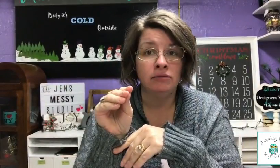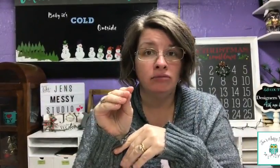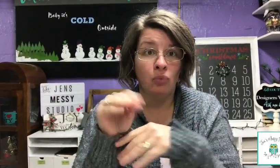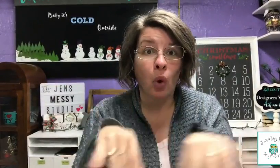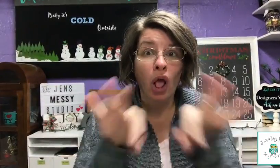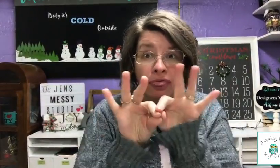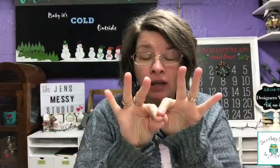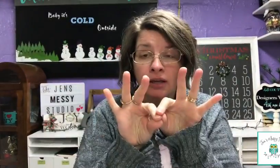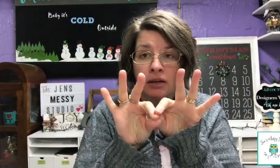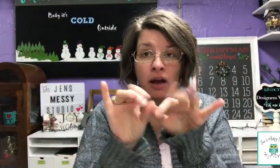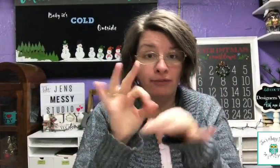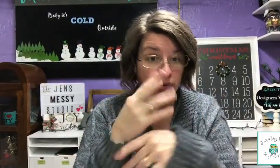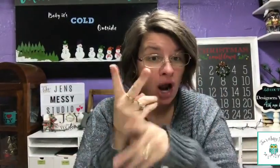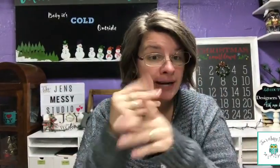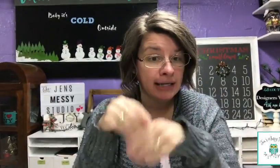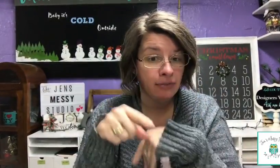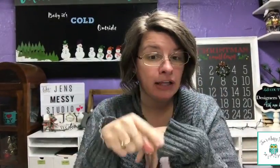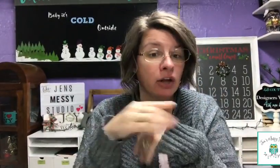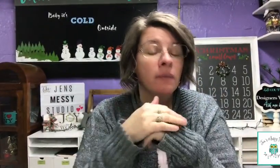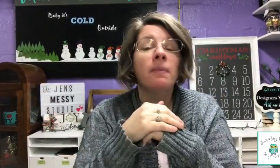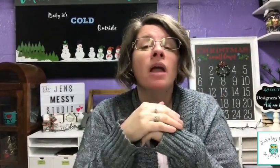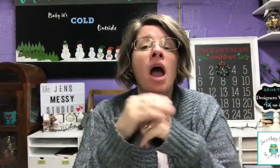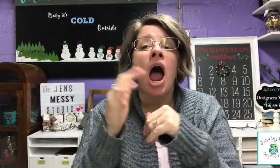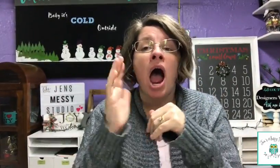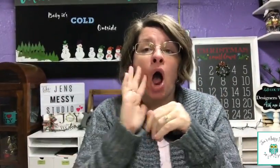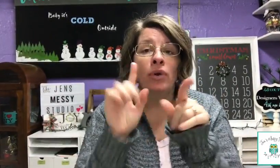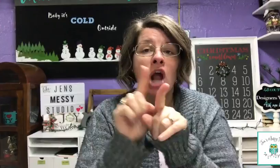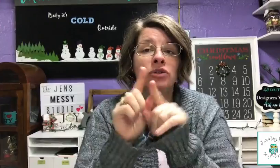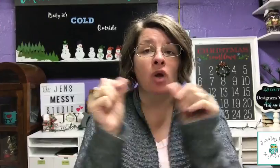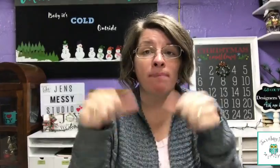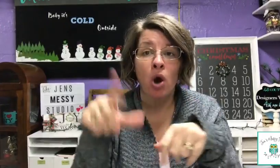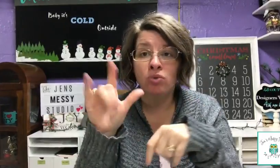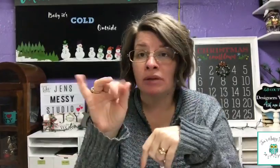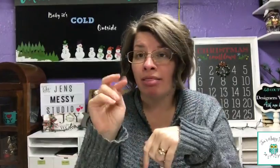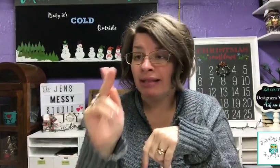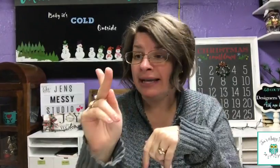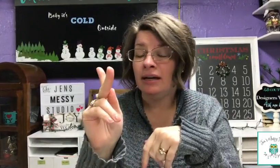worth of pregnancy. I'll be talking about a post in the